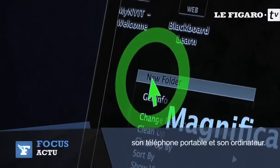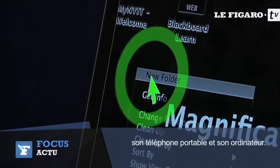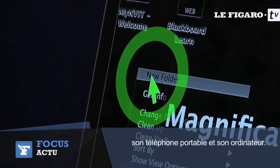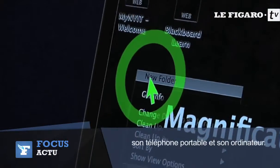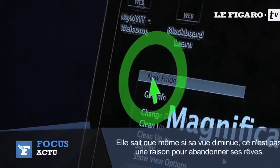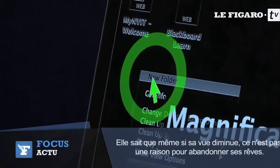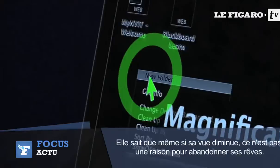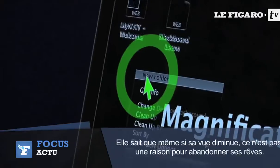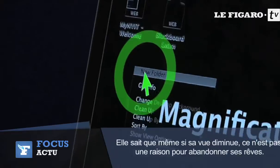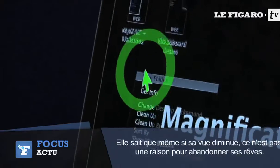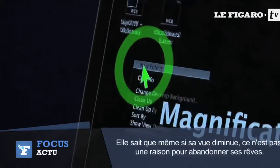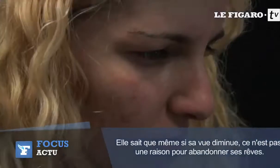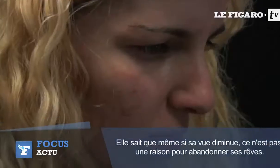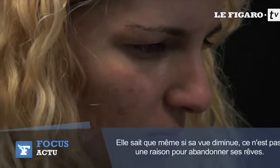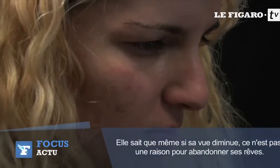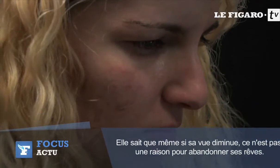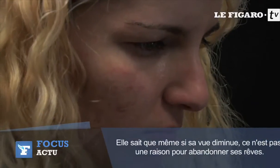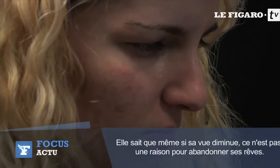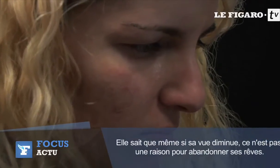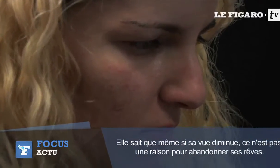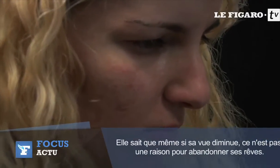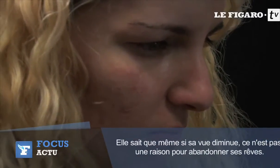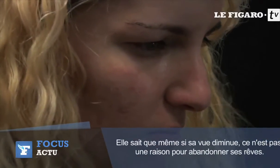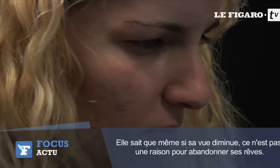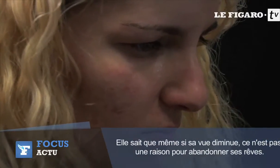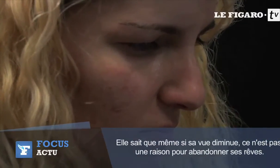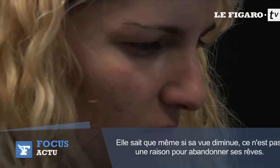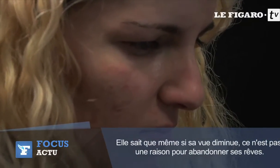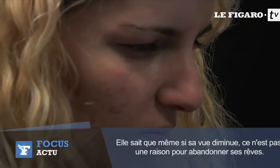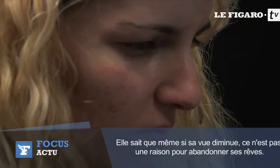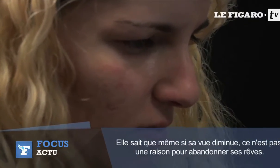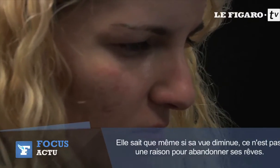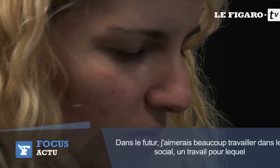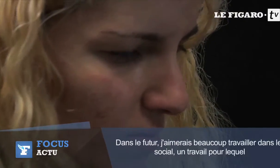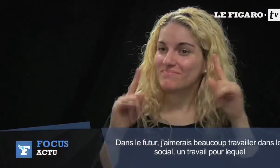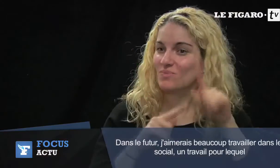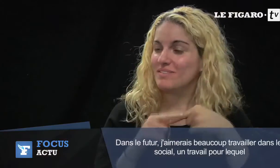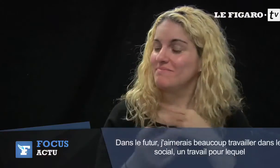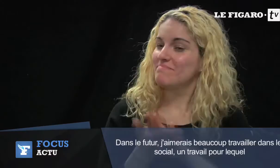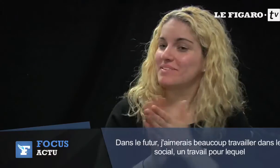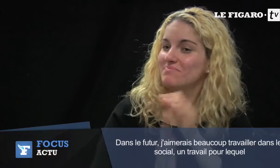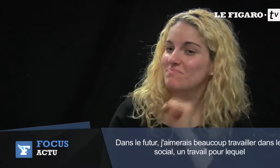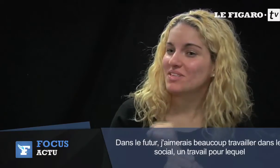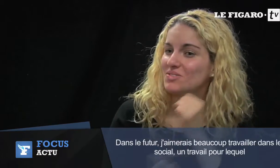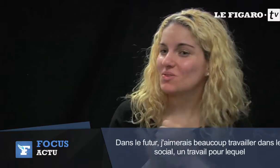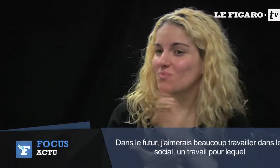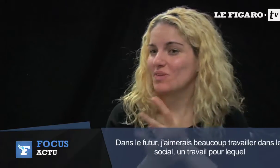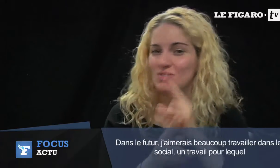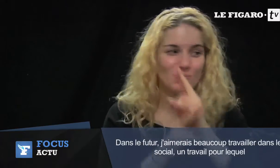but she knows when her site fades it doesn't mean she has to give up her dreams in the future I really want to become a social